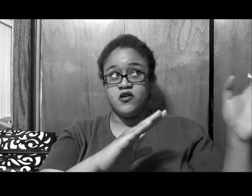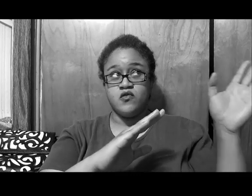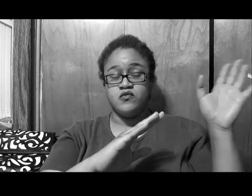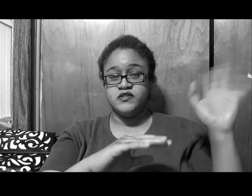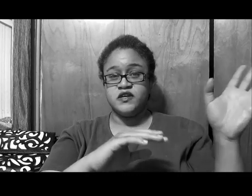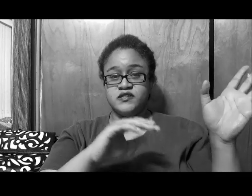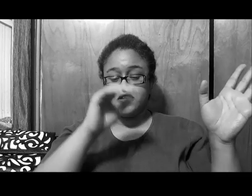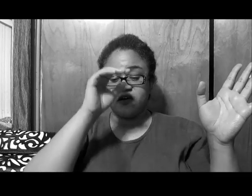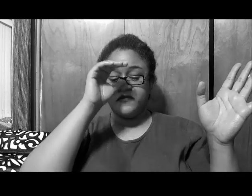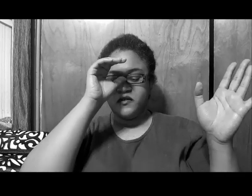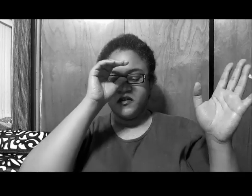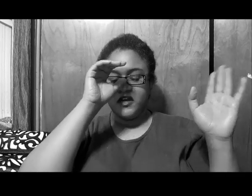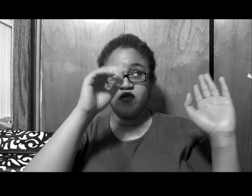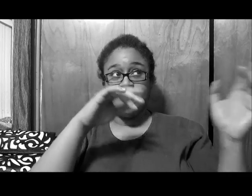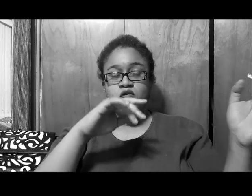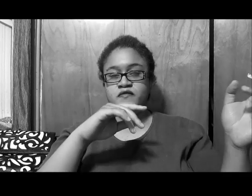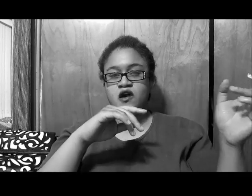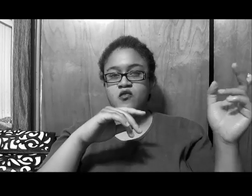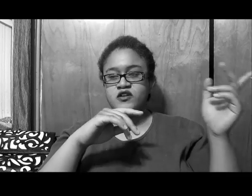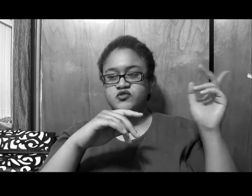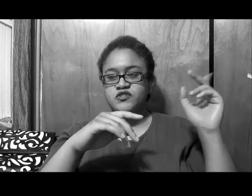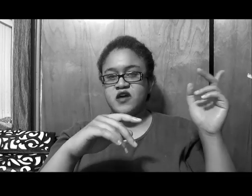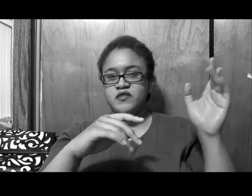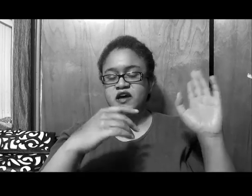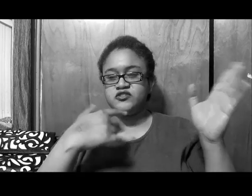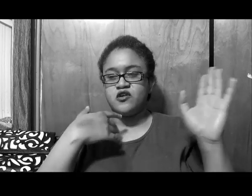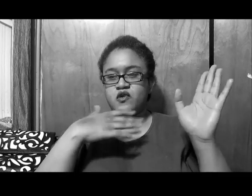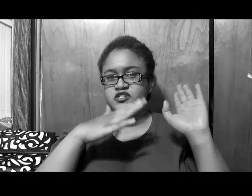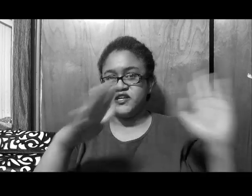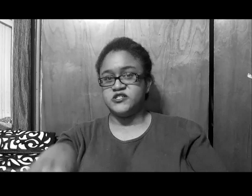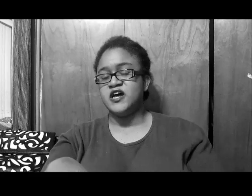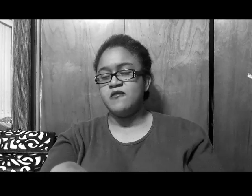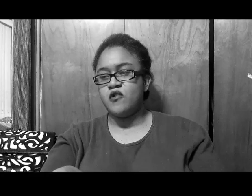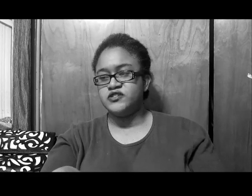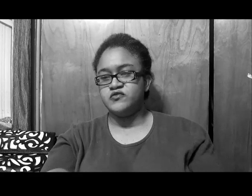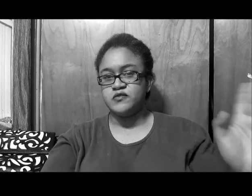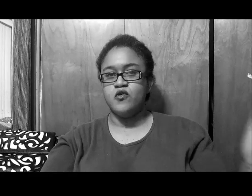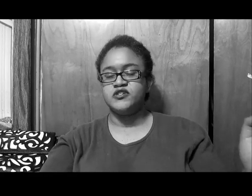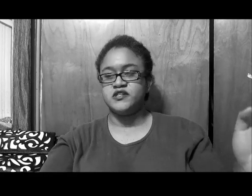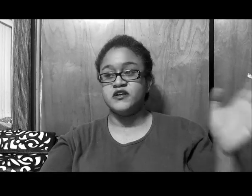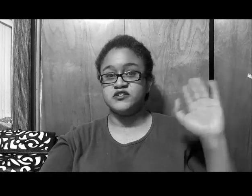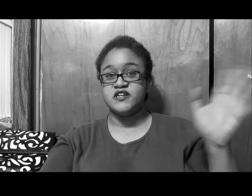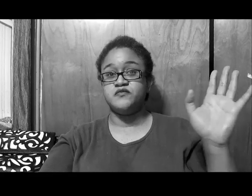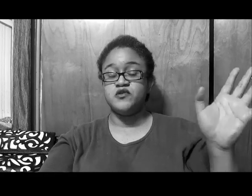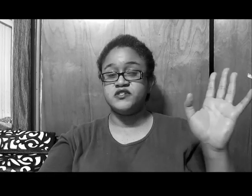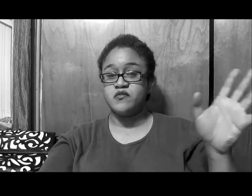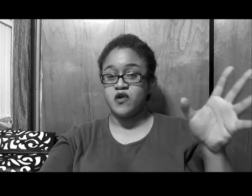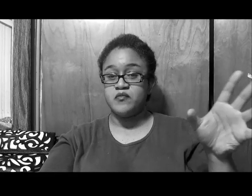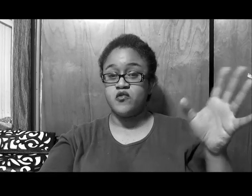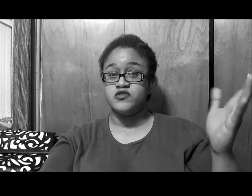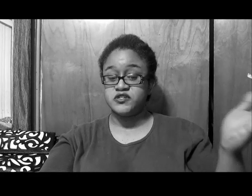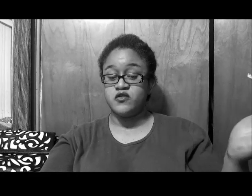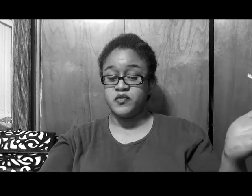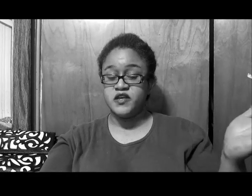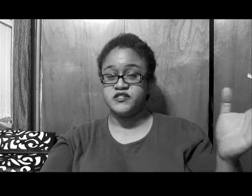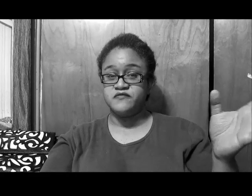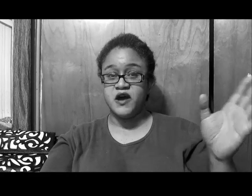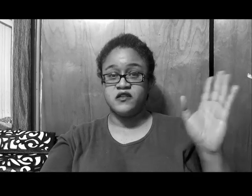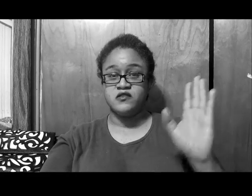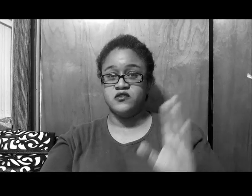you know, and stuff, even though, if y'all watched what's happened, I started watching, then I stopped watching with the Porsche thing, that's the first thing brought up, course, it's gonna be, is the fight, you